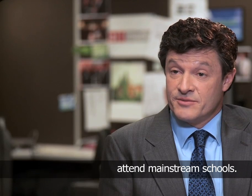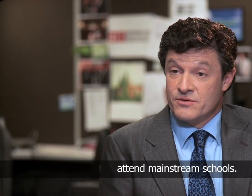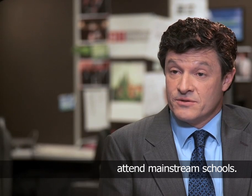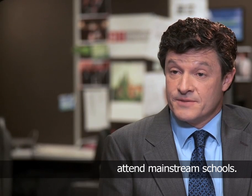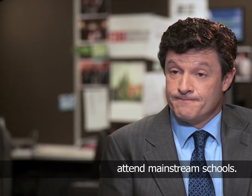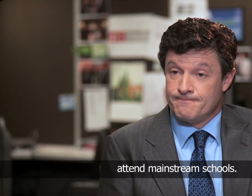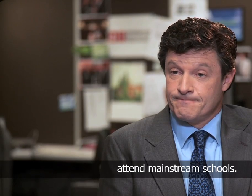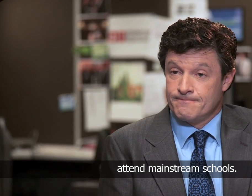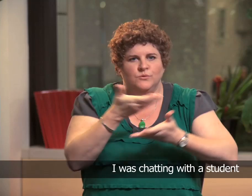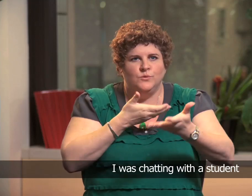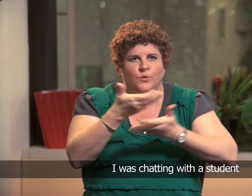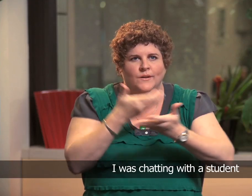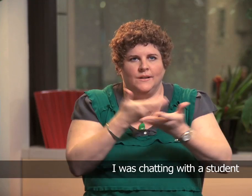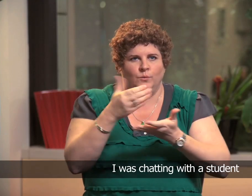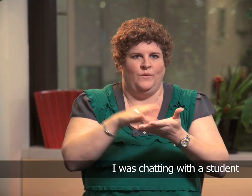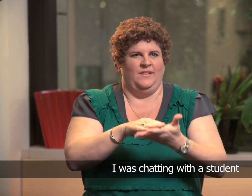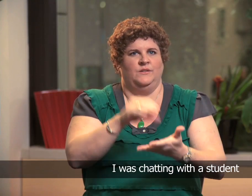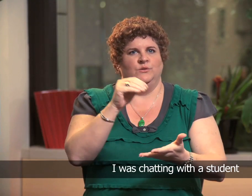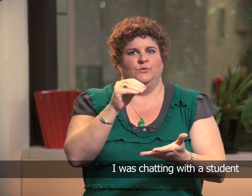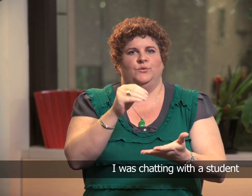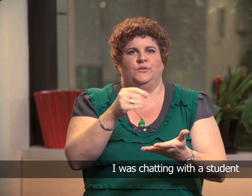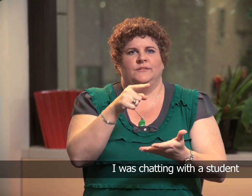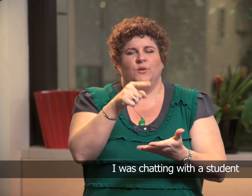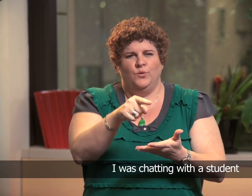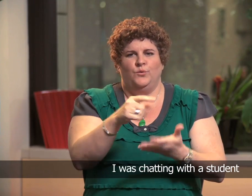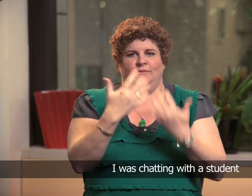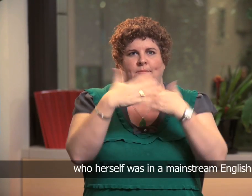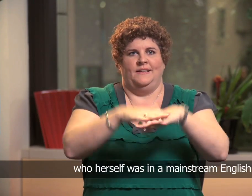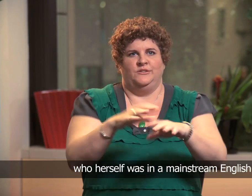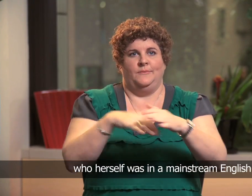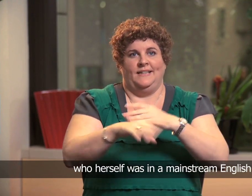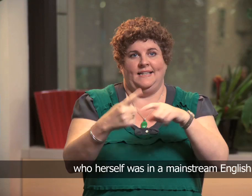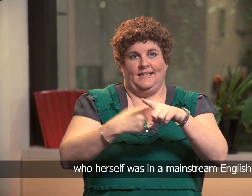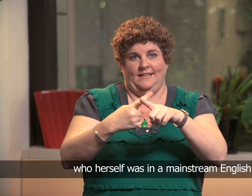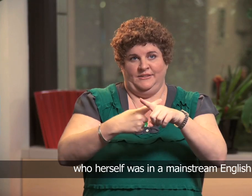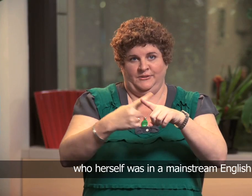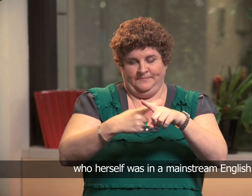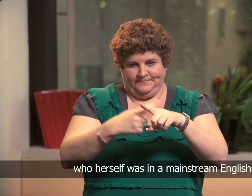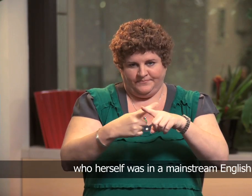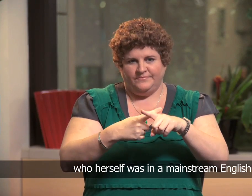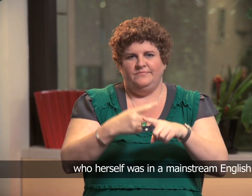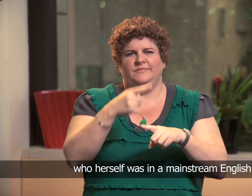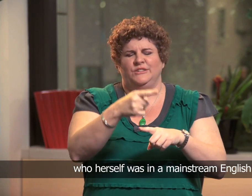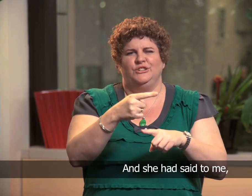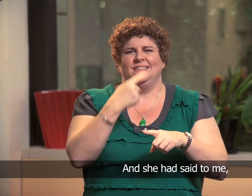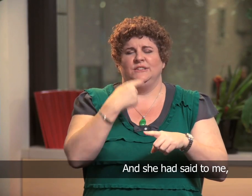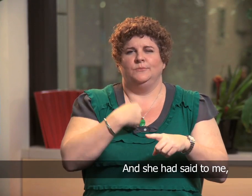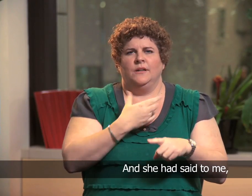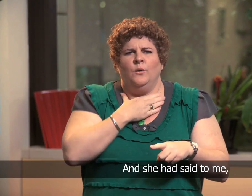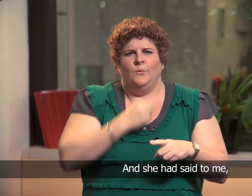schools. I was chatting with a student who herself was in a mainstream English class and she had said to